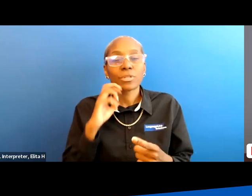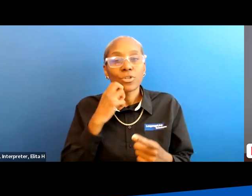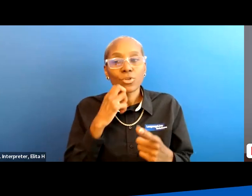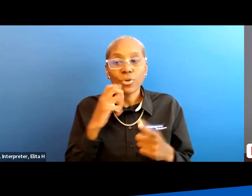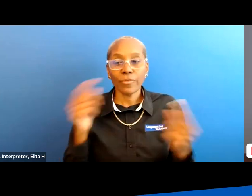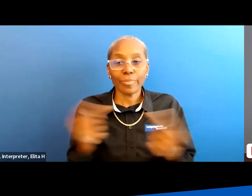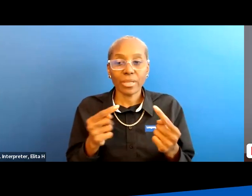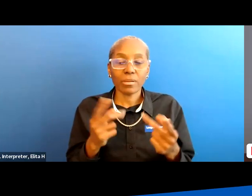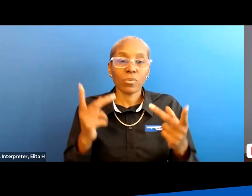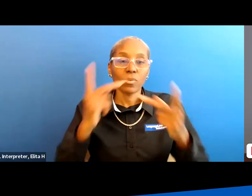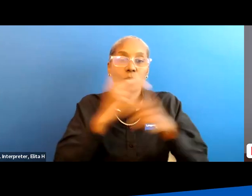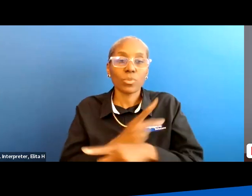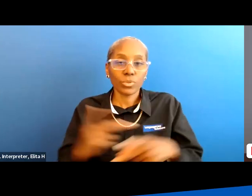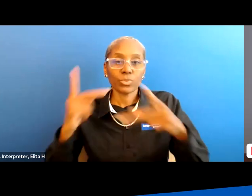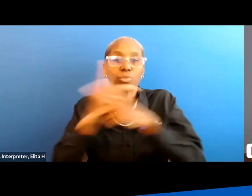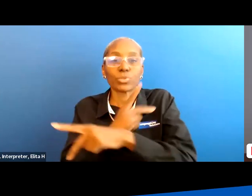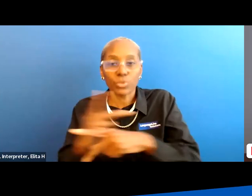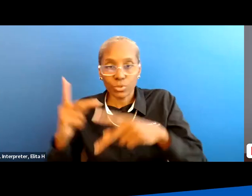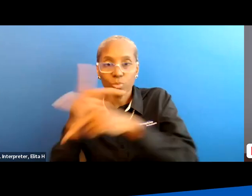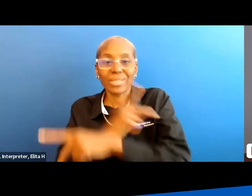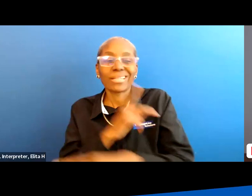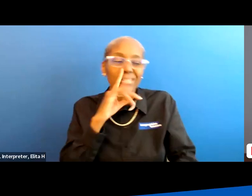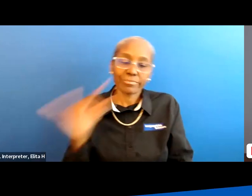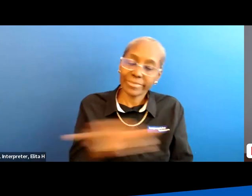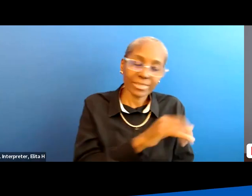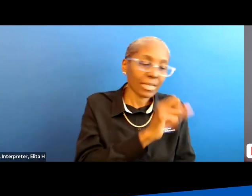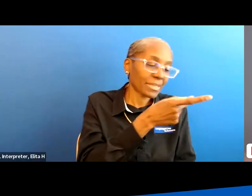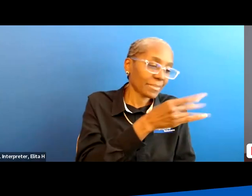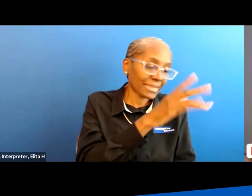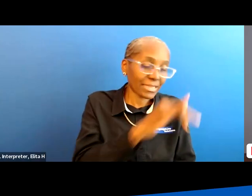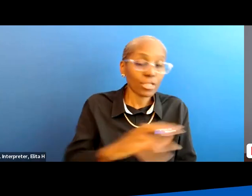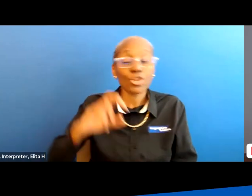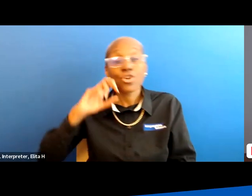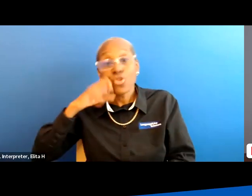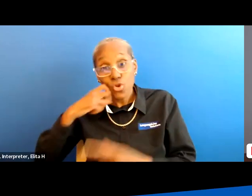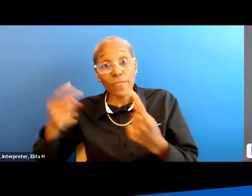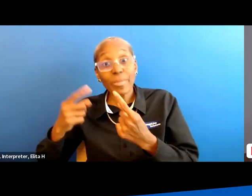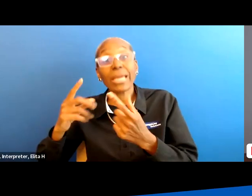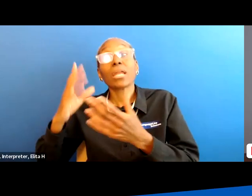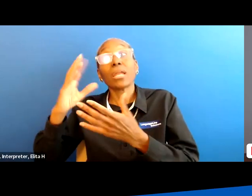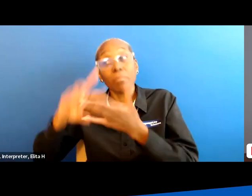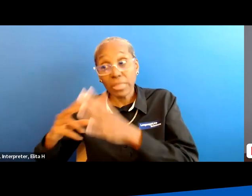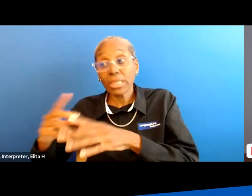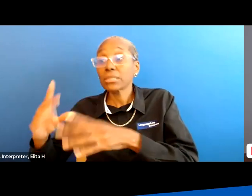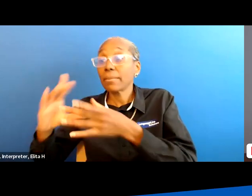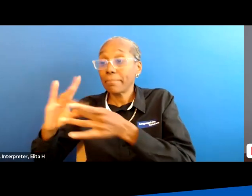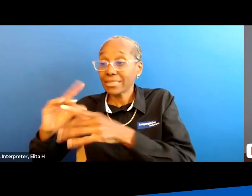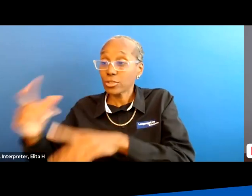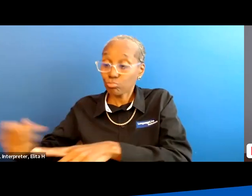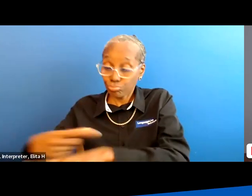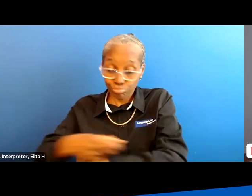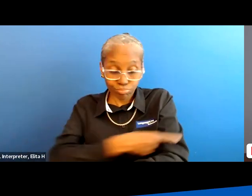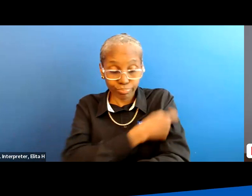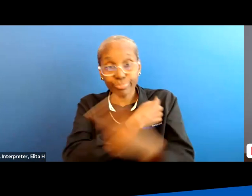progressively worse so get it's like the spasticity nerve pain means some message getting through it's a great thing to have